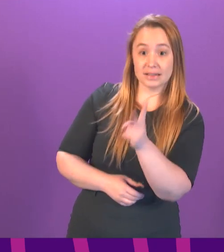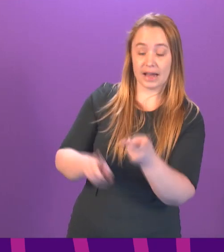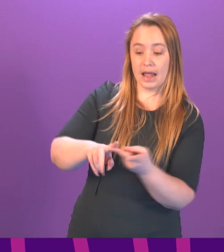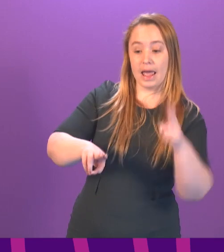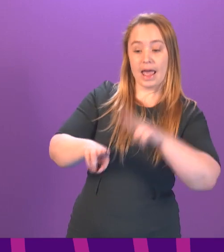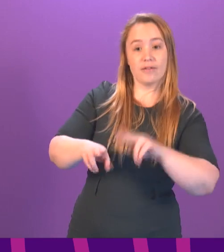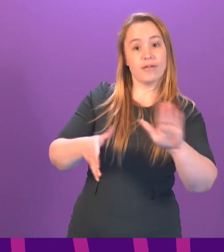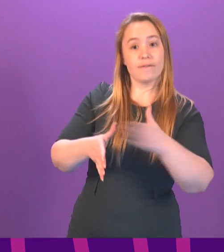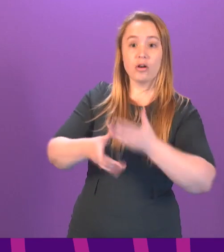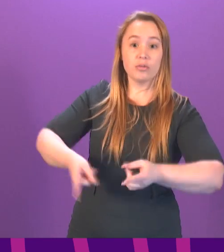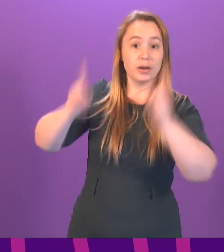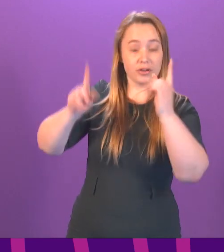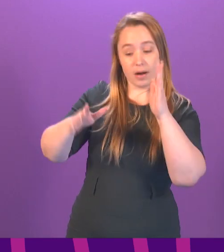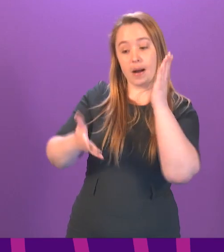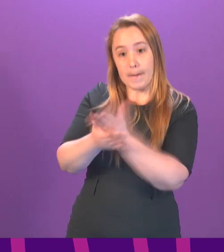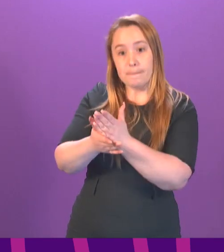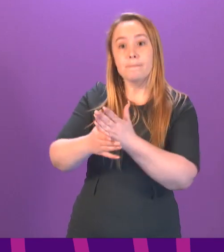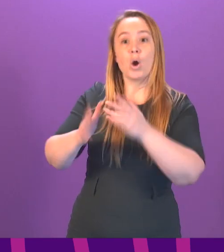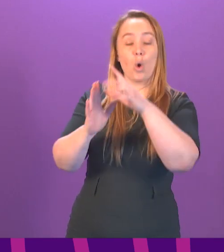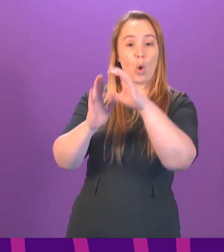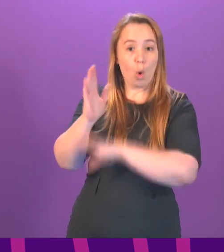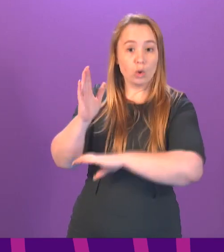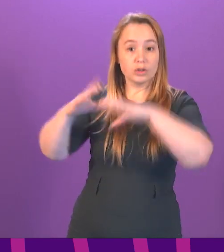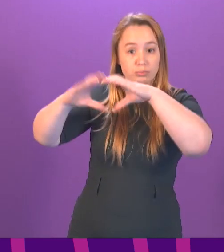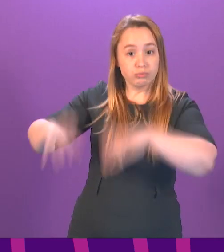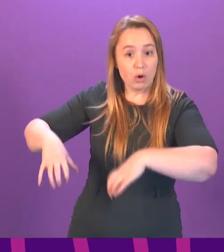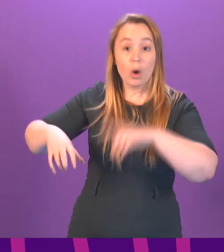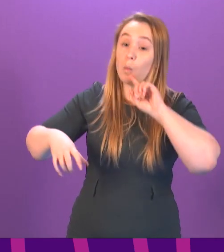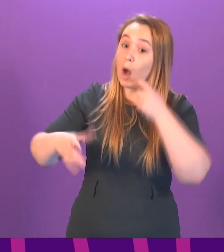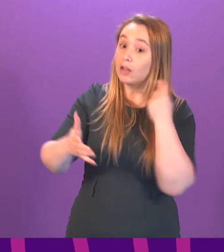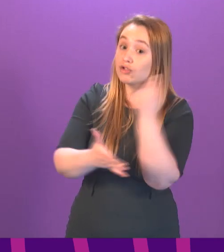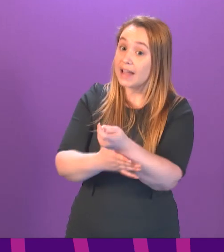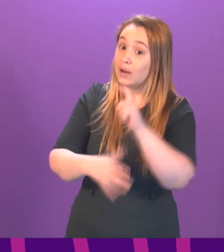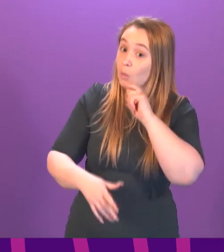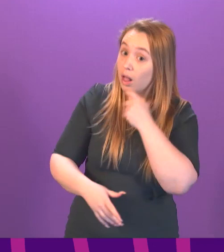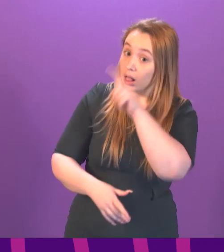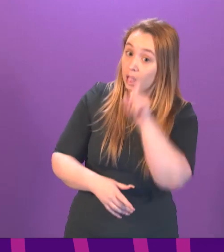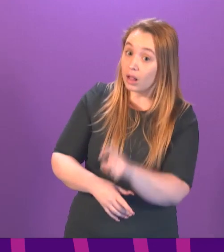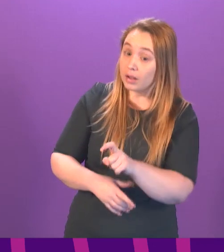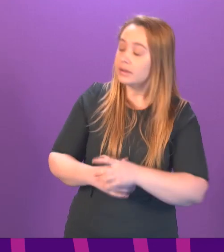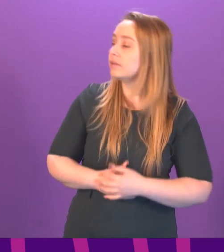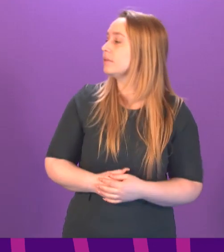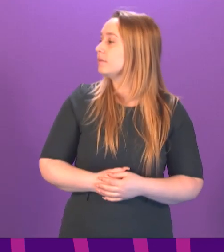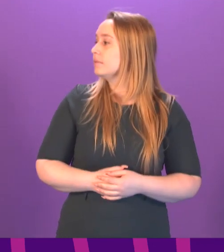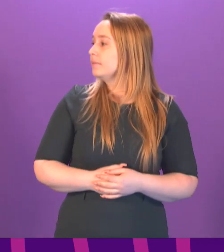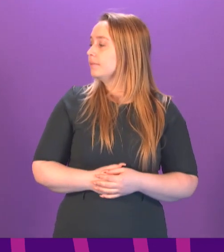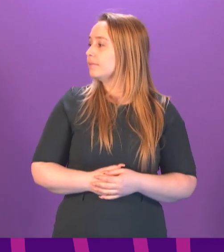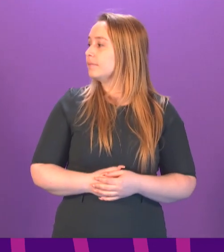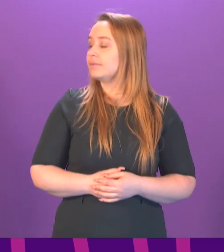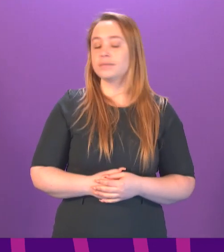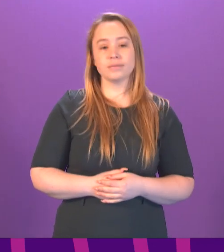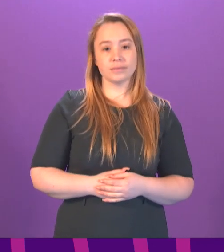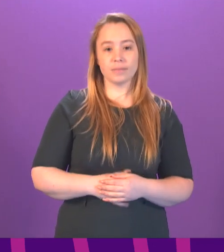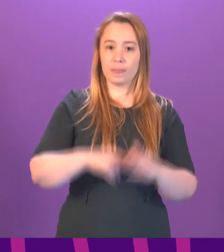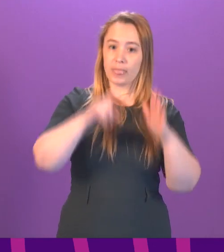to have breached the ministerial code, will she resign? First minister. Look, Jackie Bailey stands up